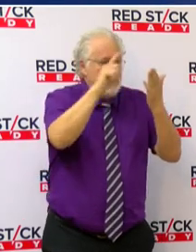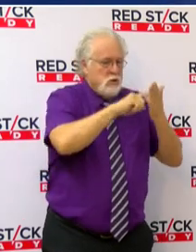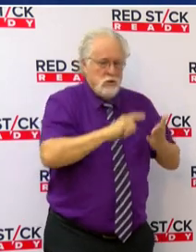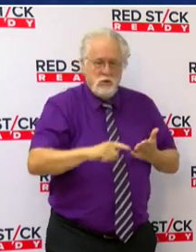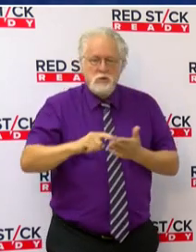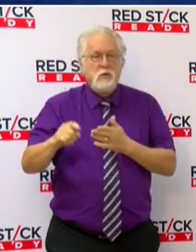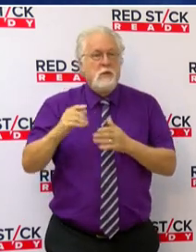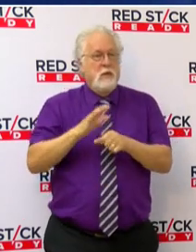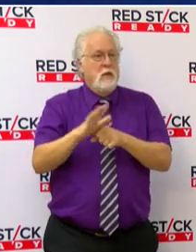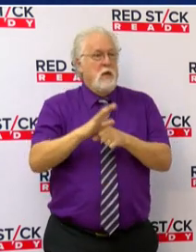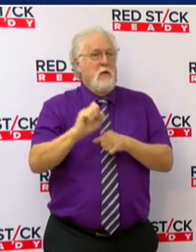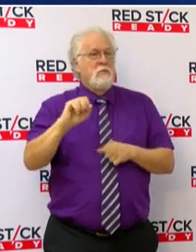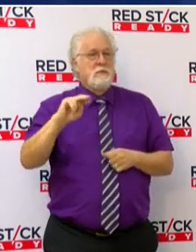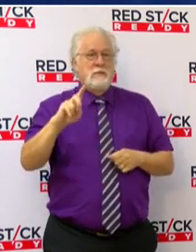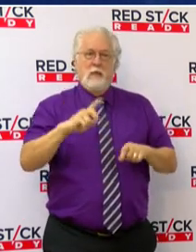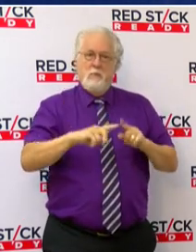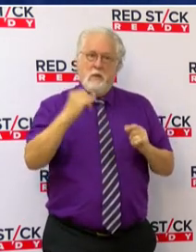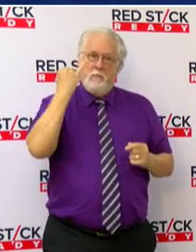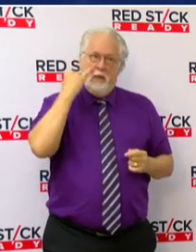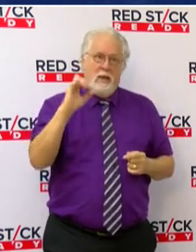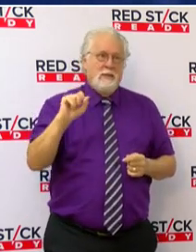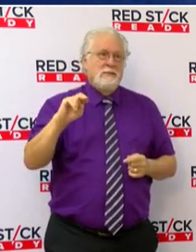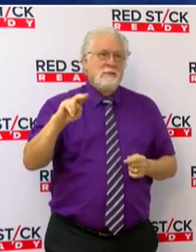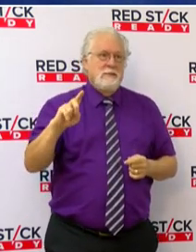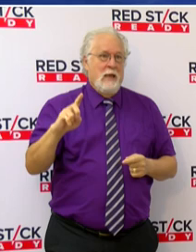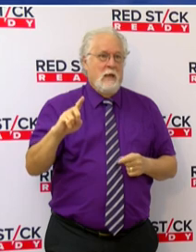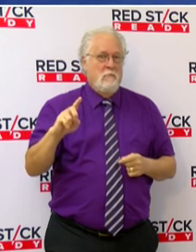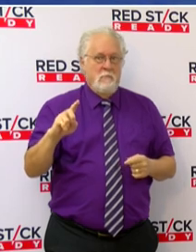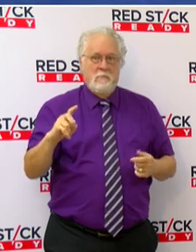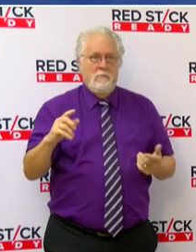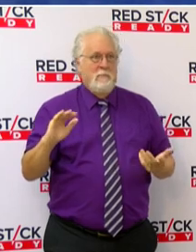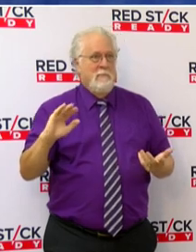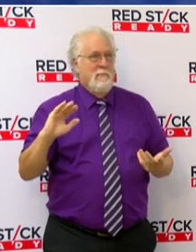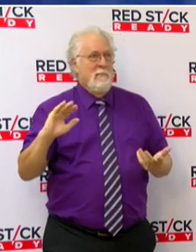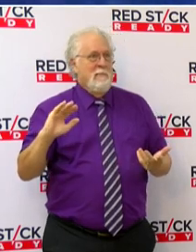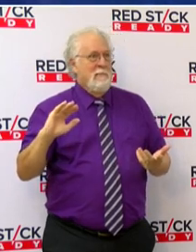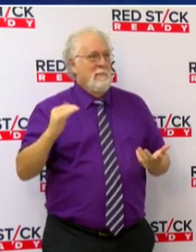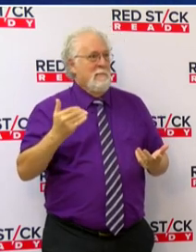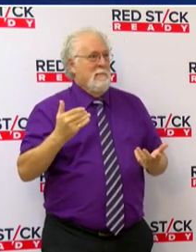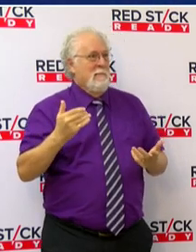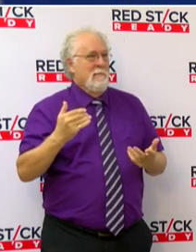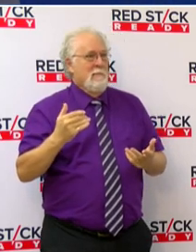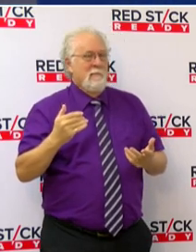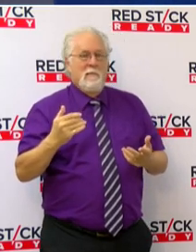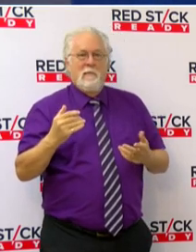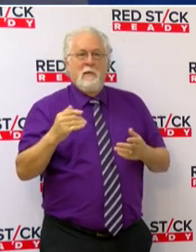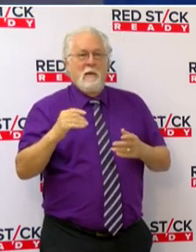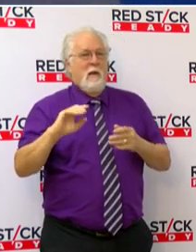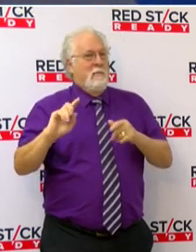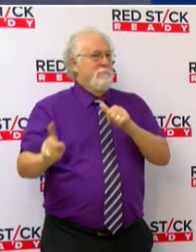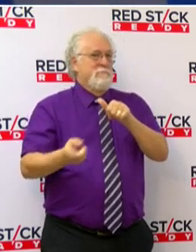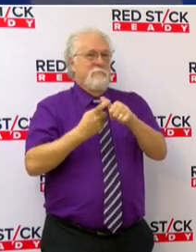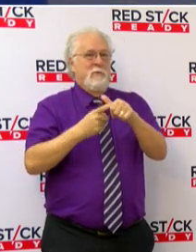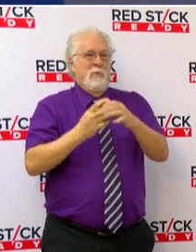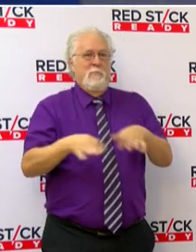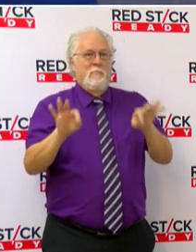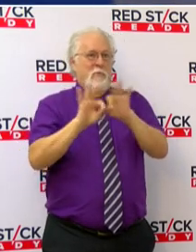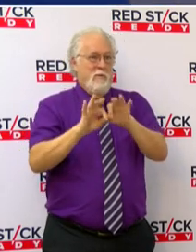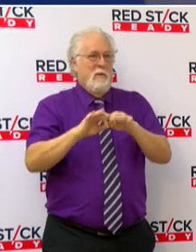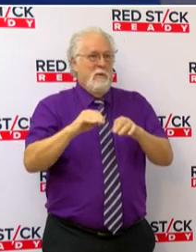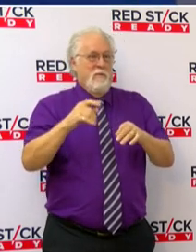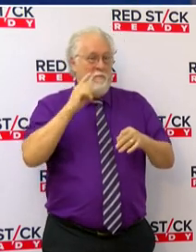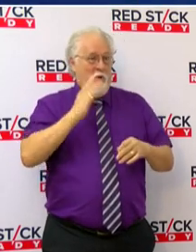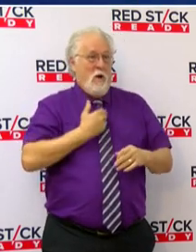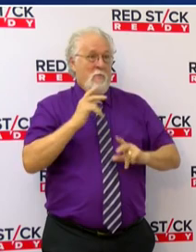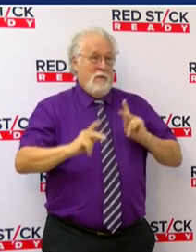these sites. But you can imagine, sand seems to be, and sandbags, the number one priority among a lot of our